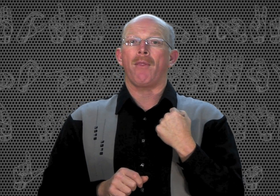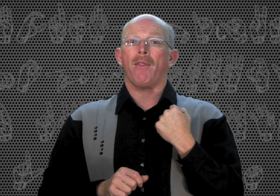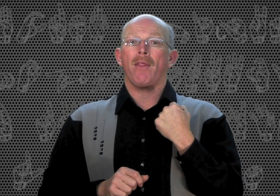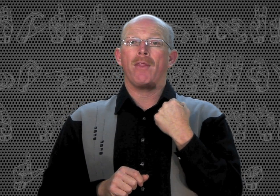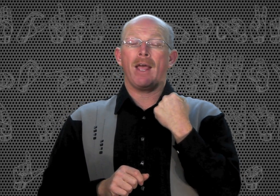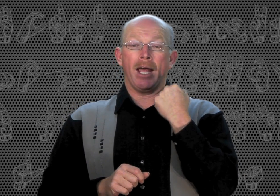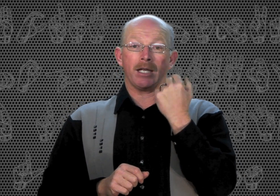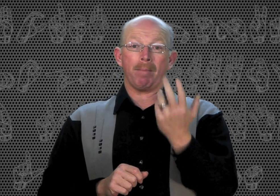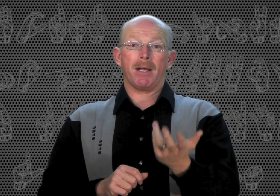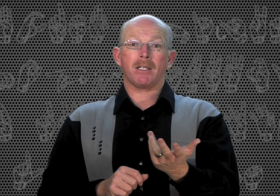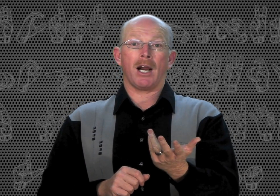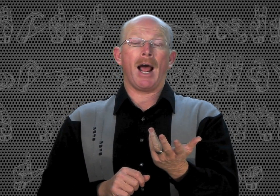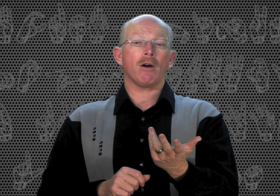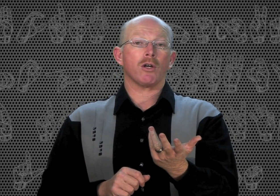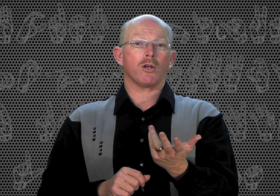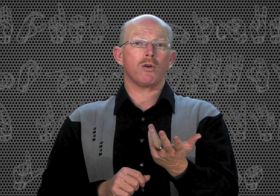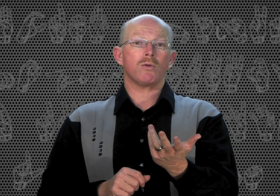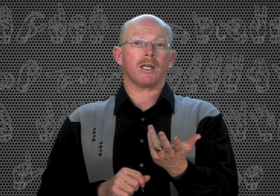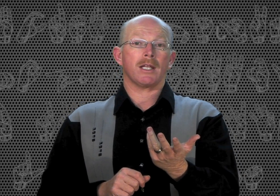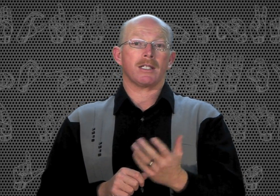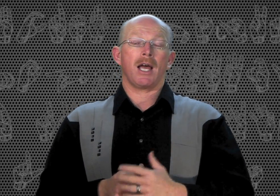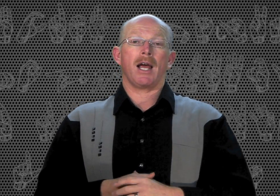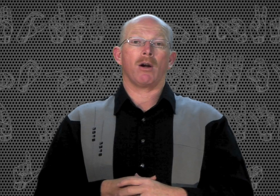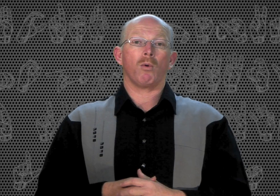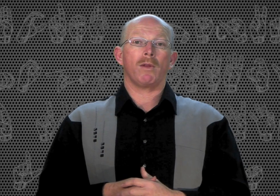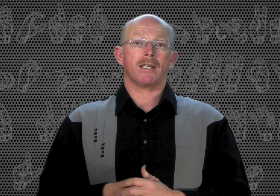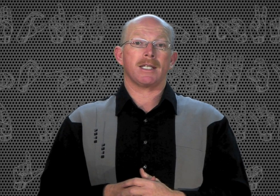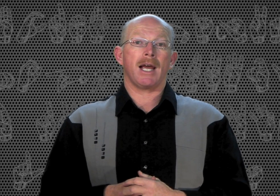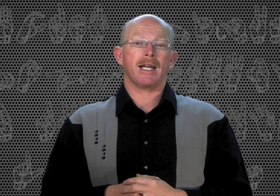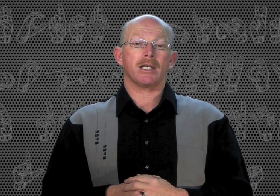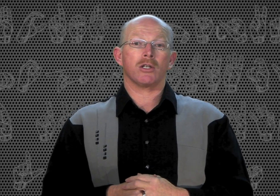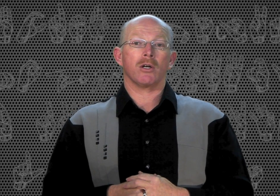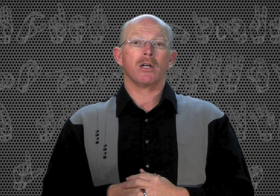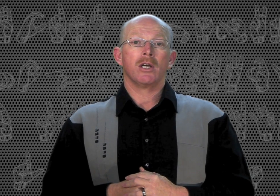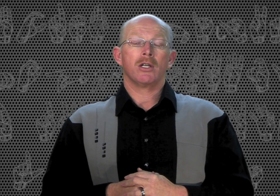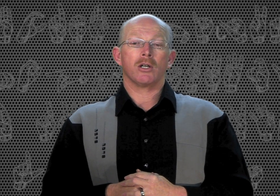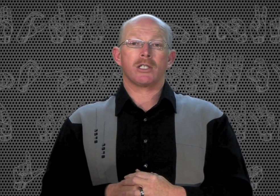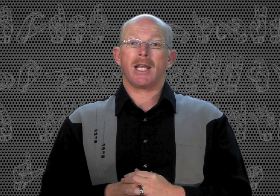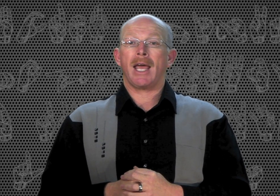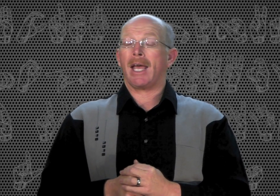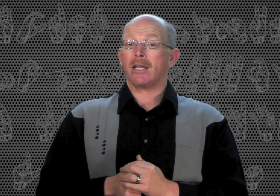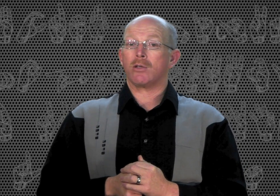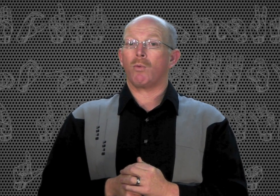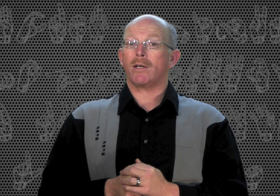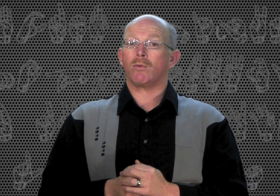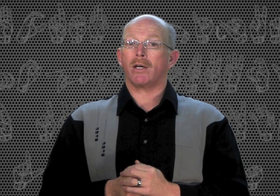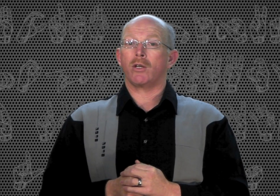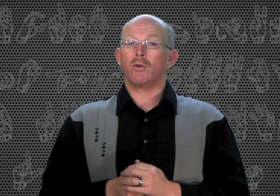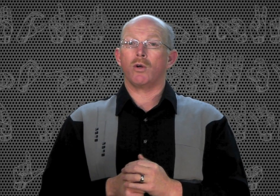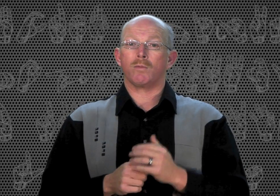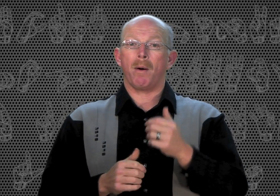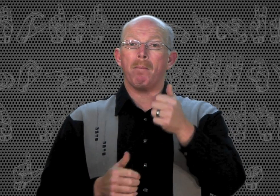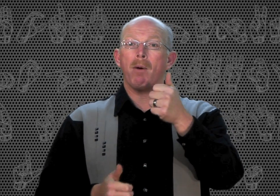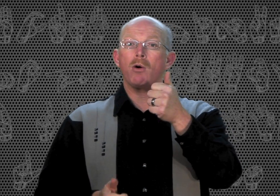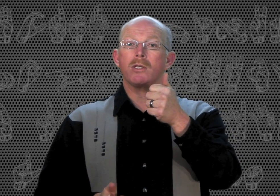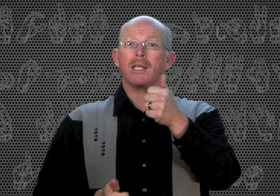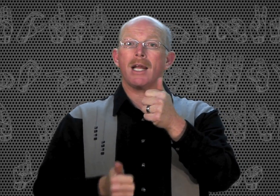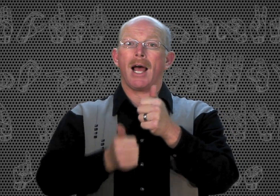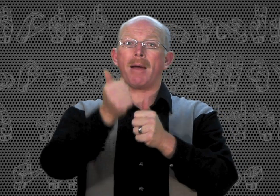it depends on how you're using the sign, or what the sign is you're saying as to which one you use. But most of the time,